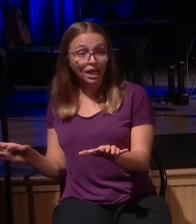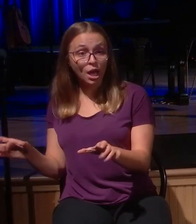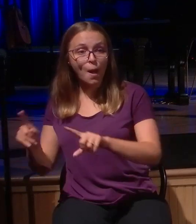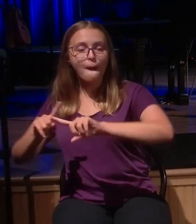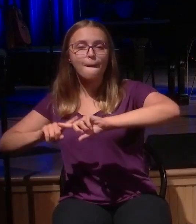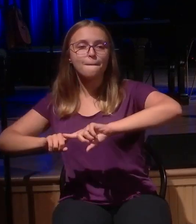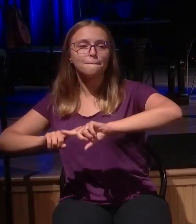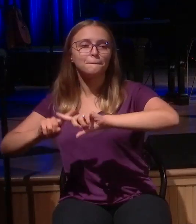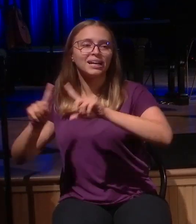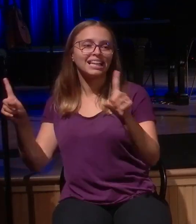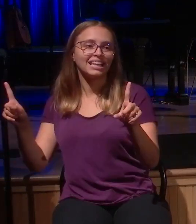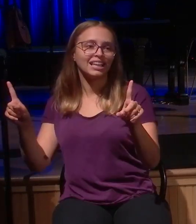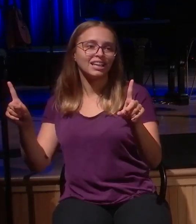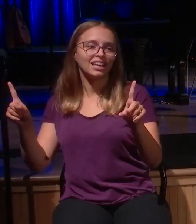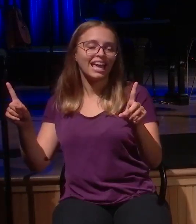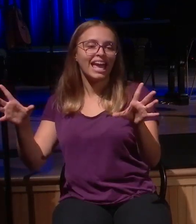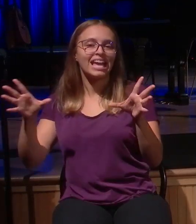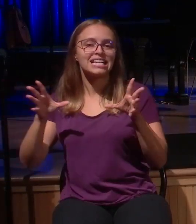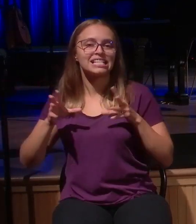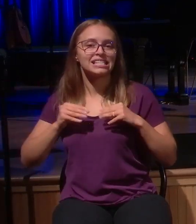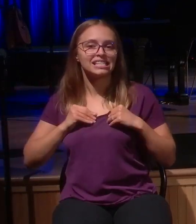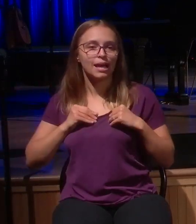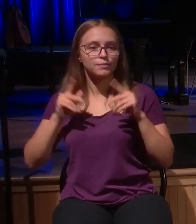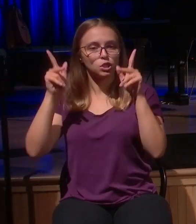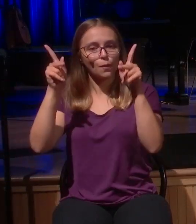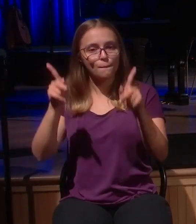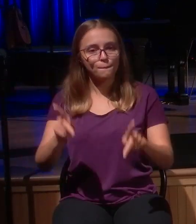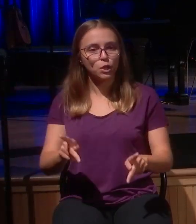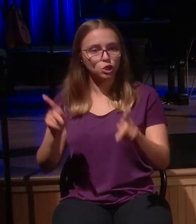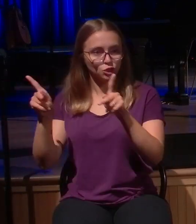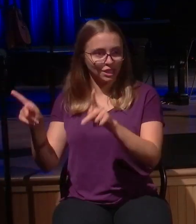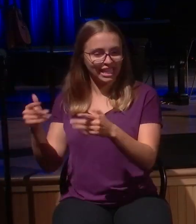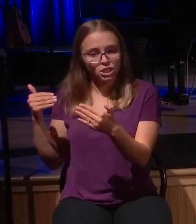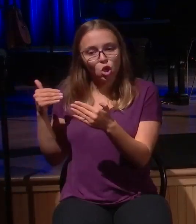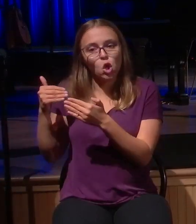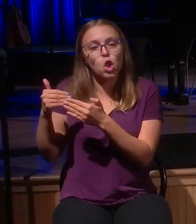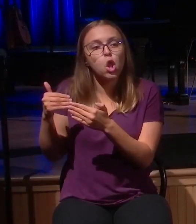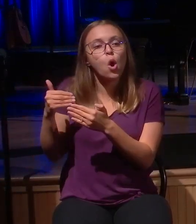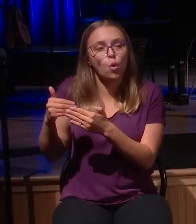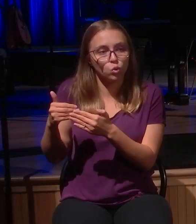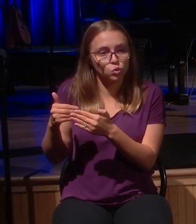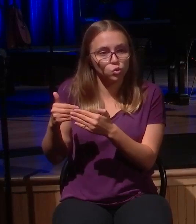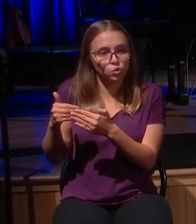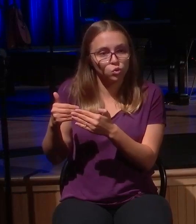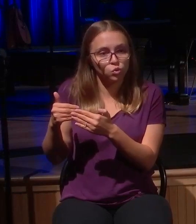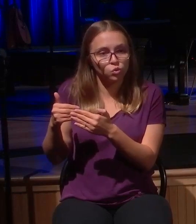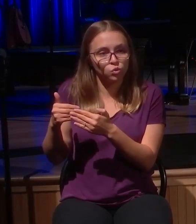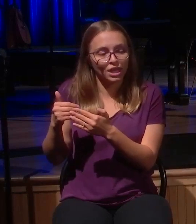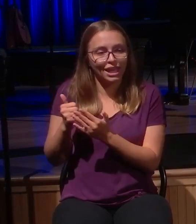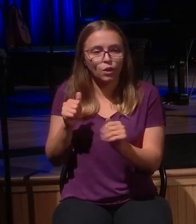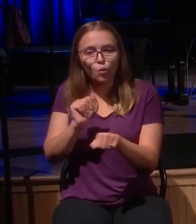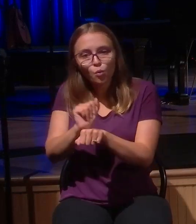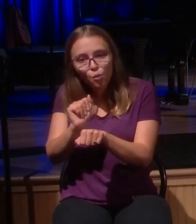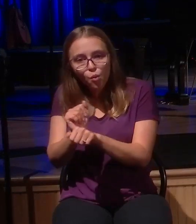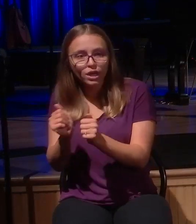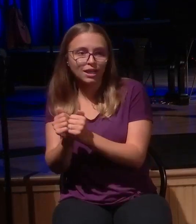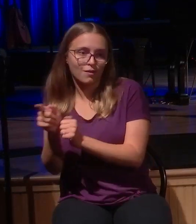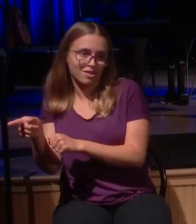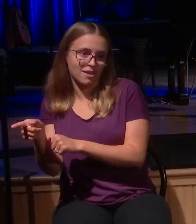only way to have influence with sinners is to actually have proximity to them. And this issue of how close should we get or should